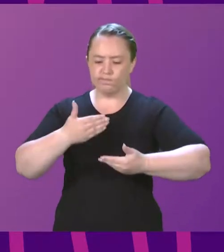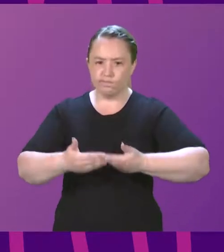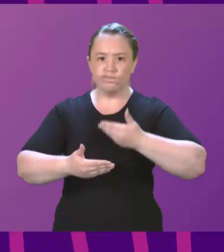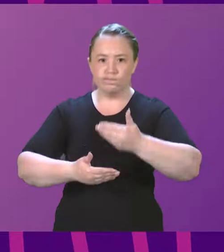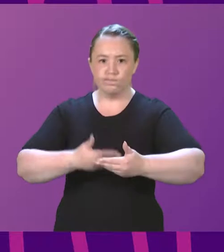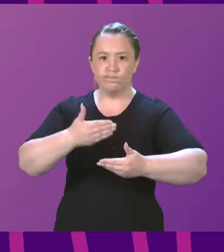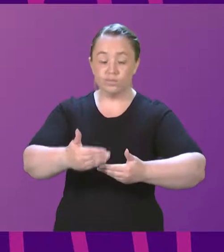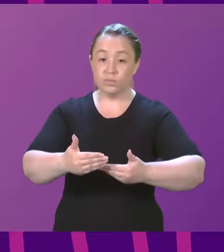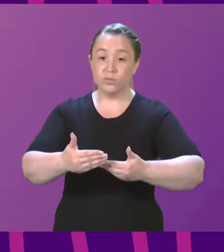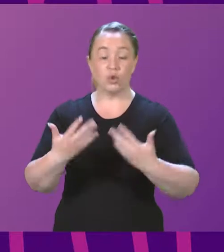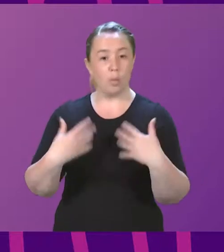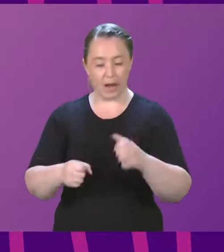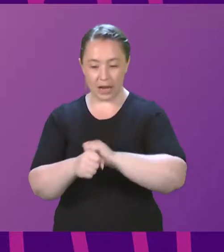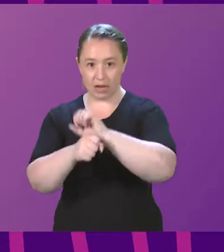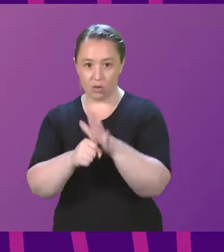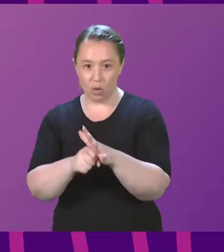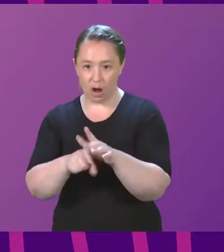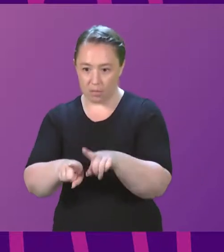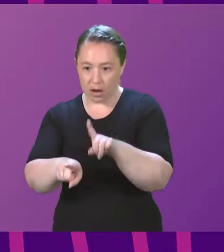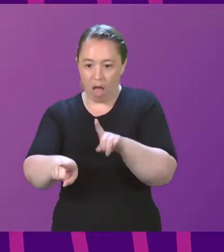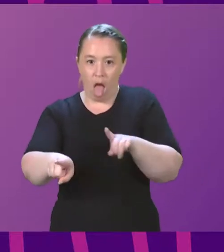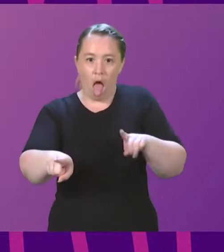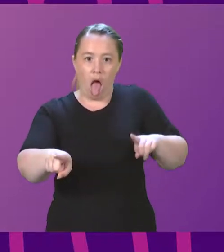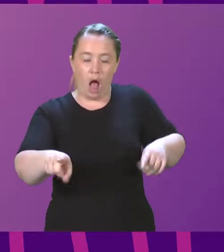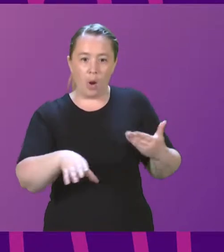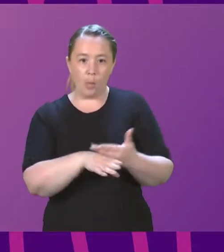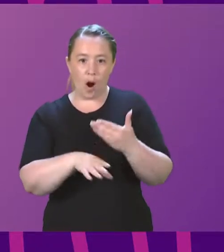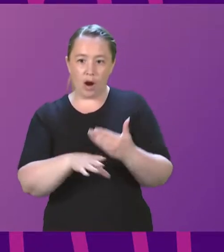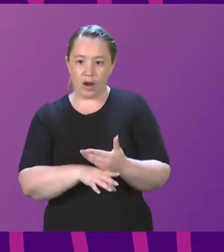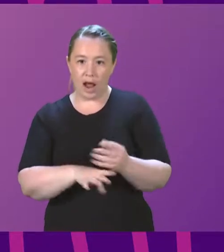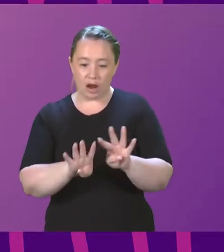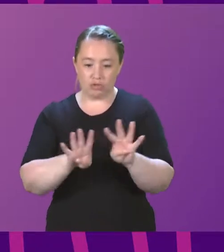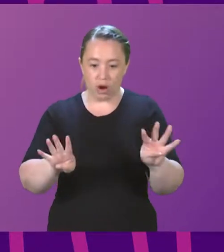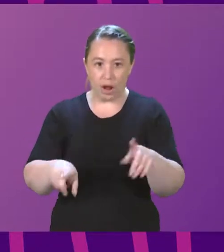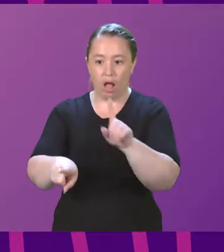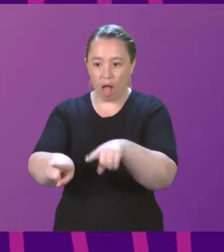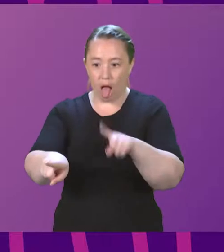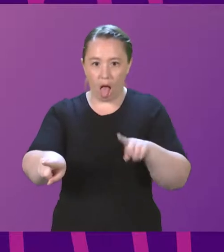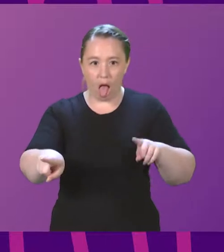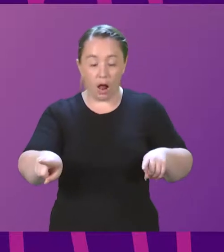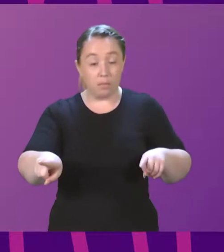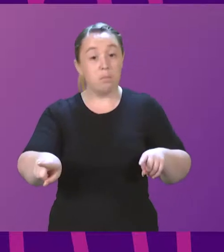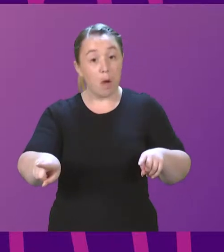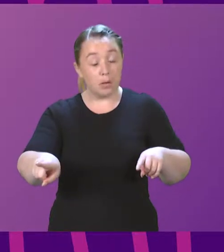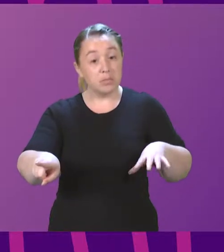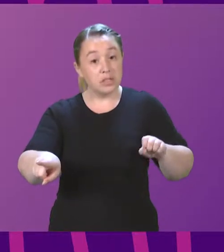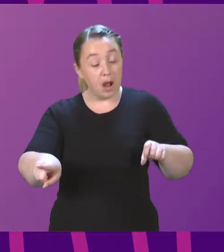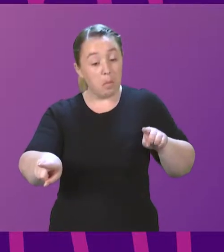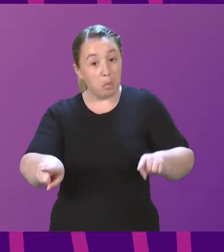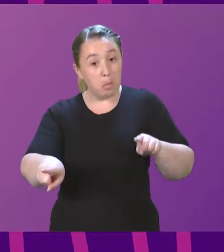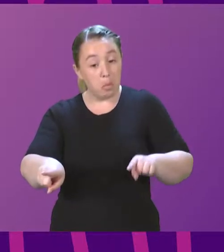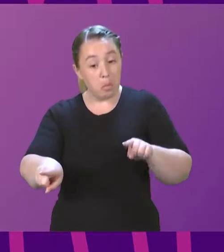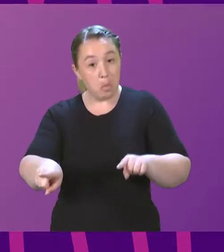backlogs, with SCTS confirming that the trial backlog has reduced by nearly 1,500